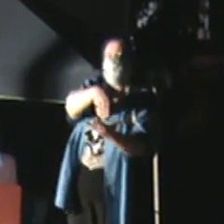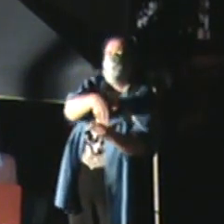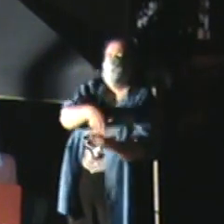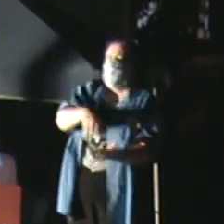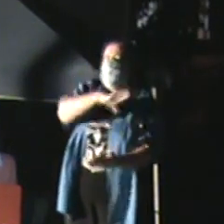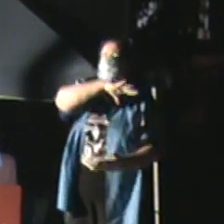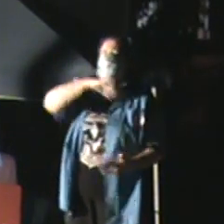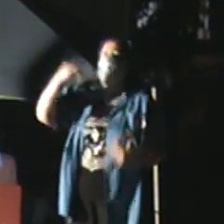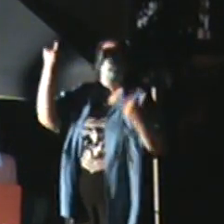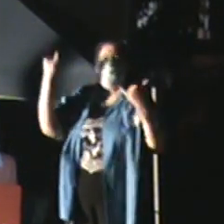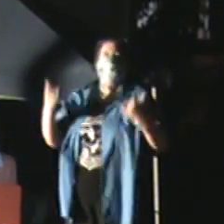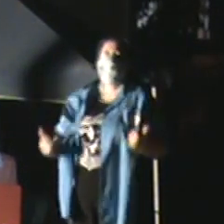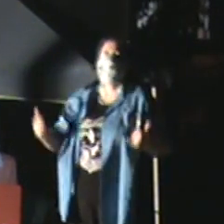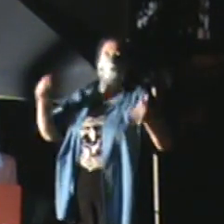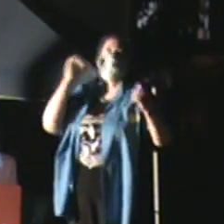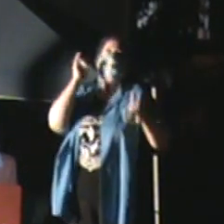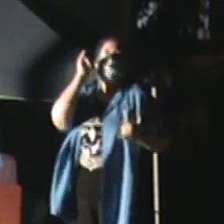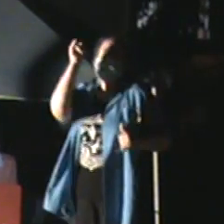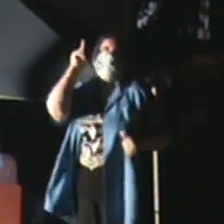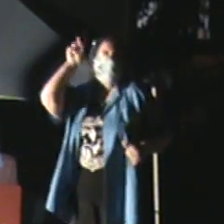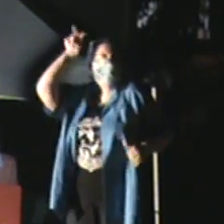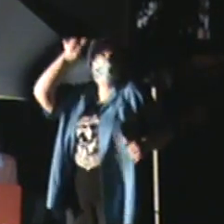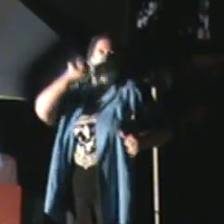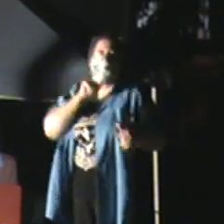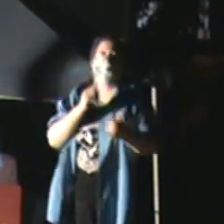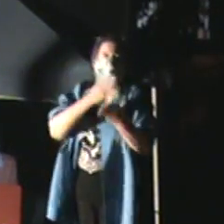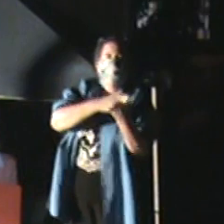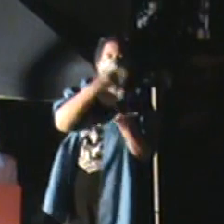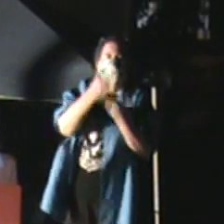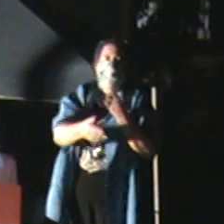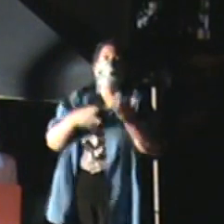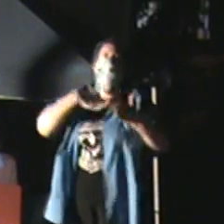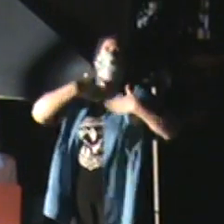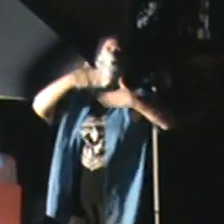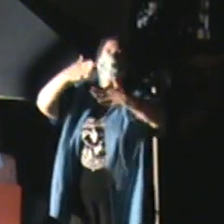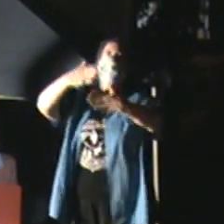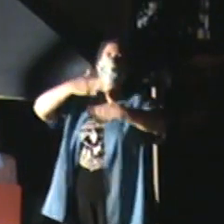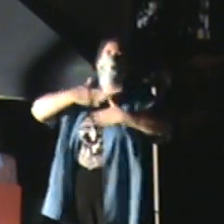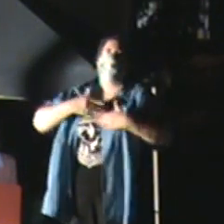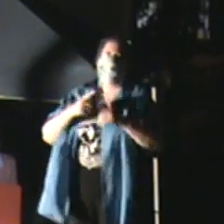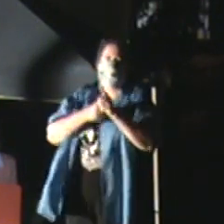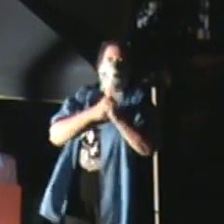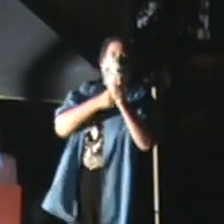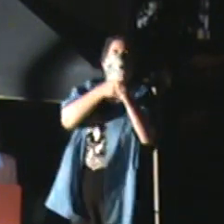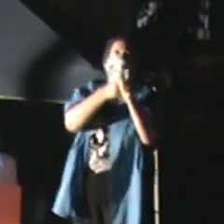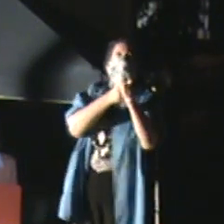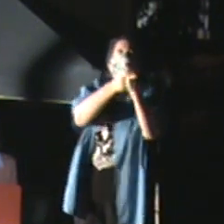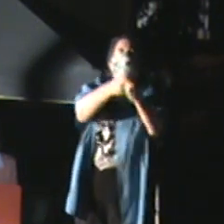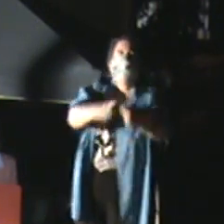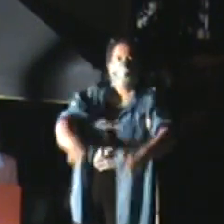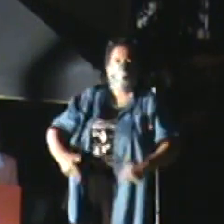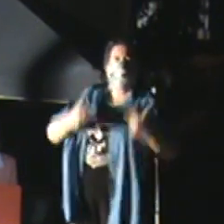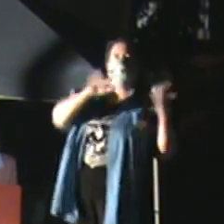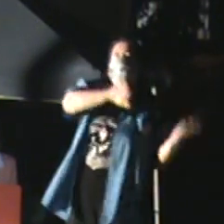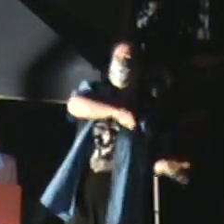And now you laugh in the devil's face with your last breath You run a race with life and